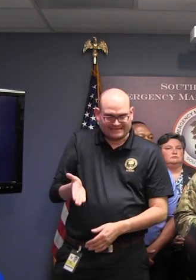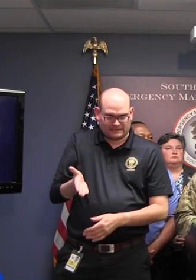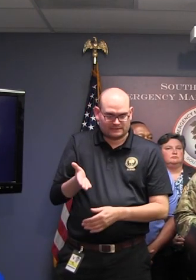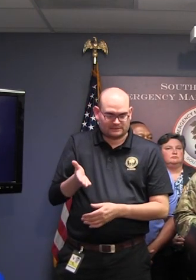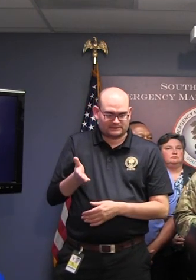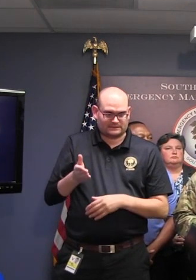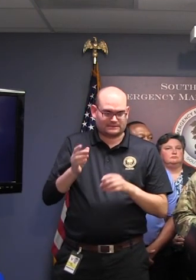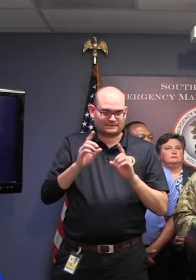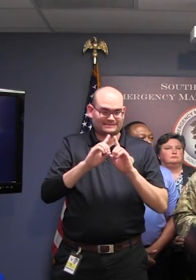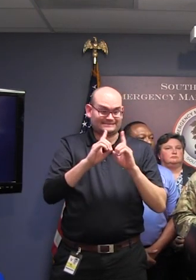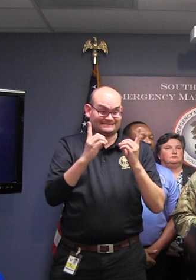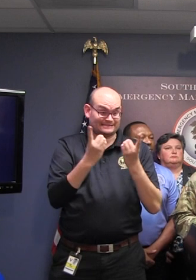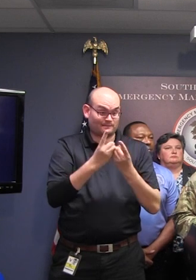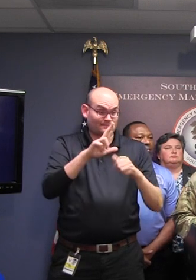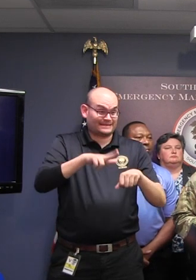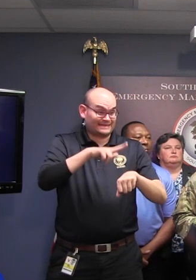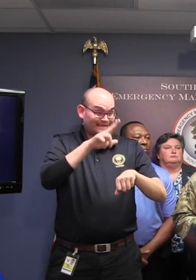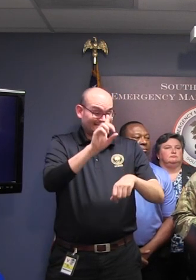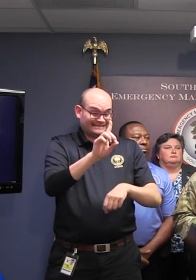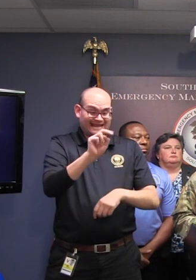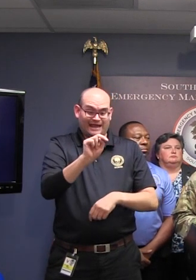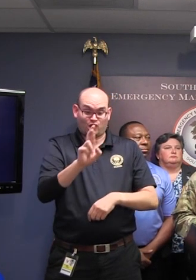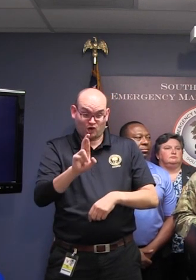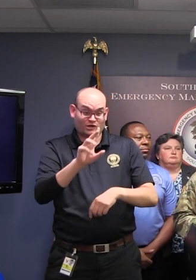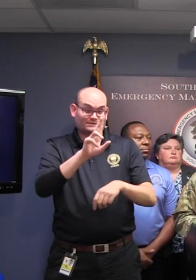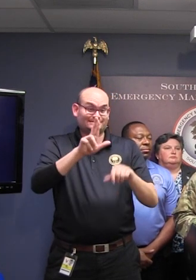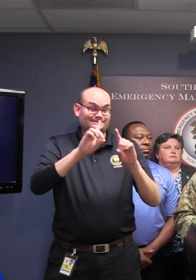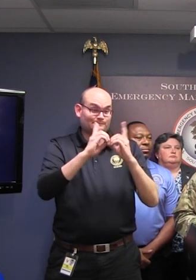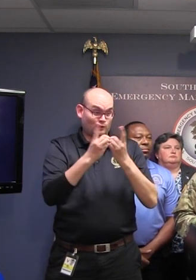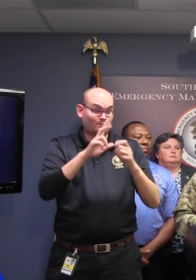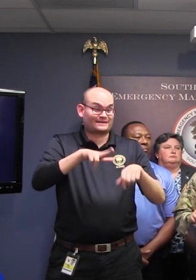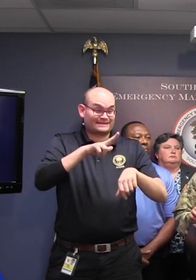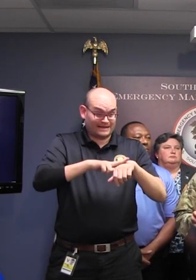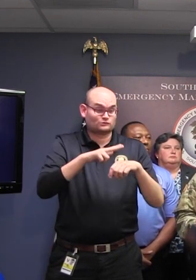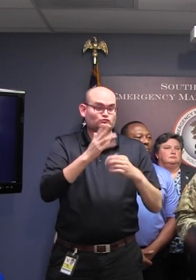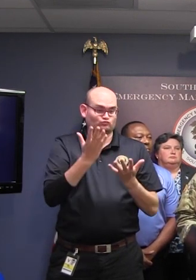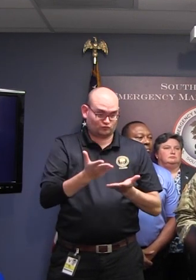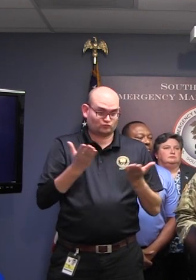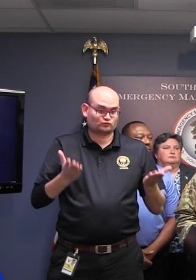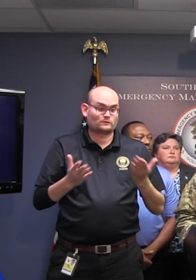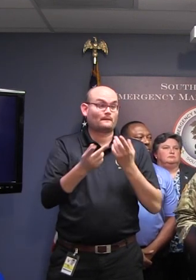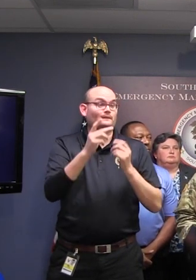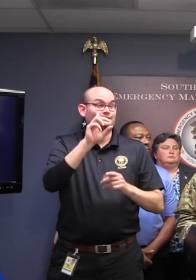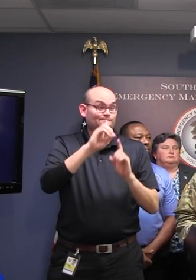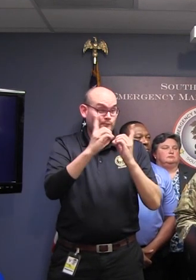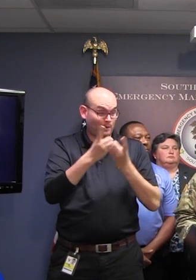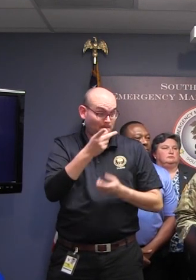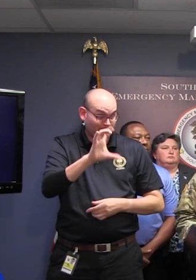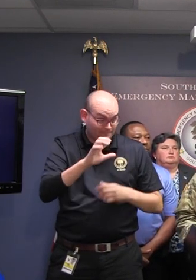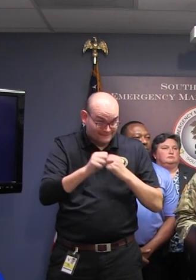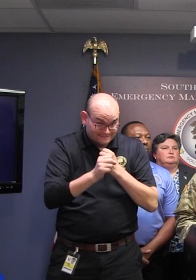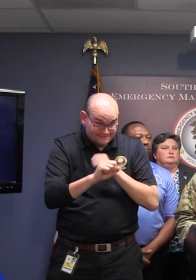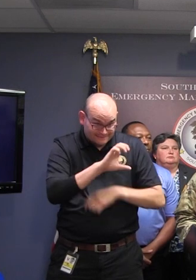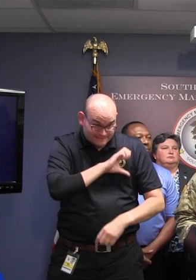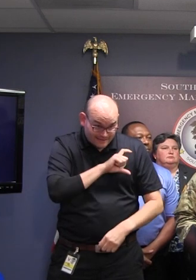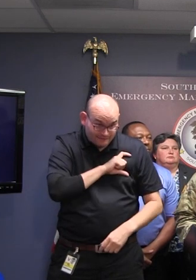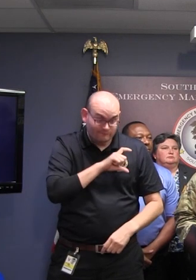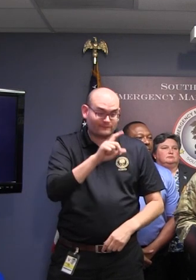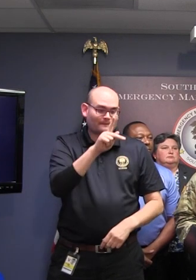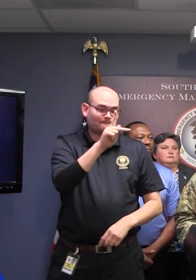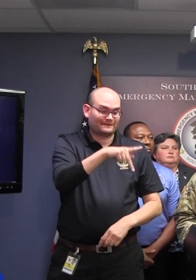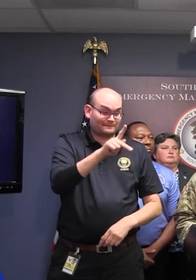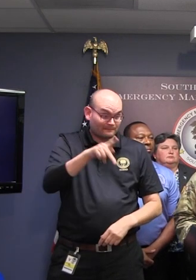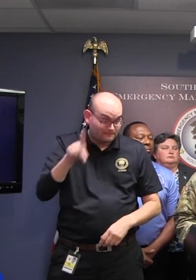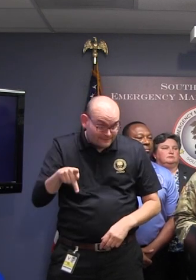Resources, Department of Public Safety, Triple P, the South Carolina Department of